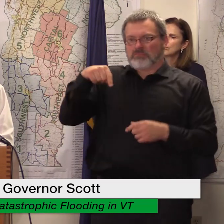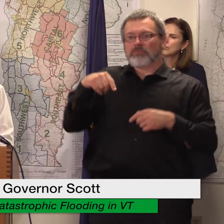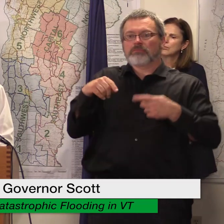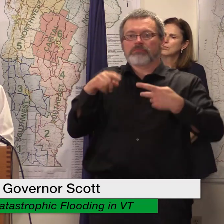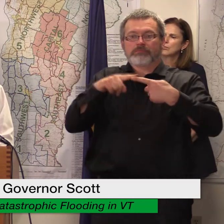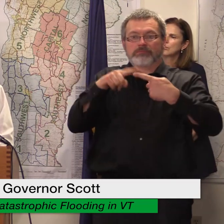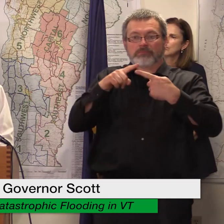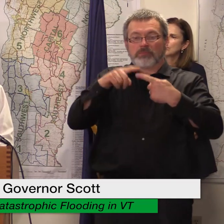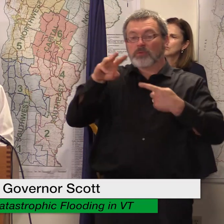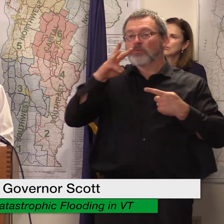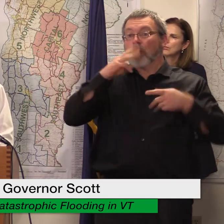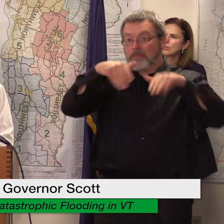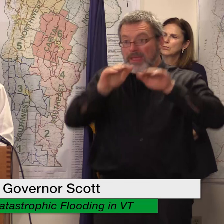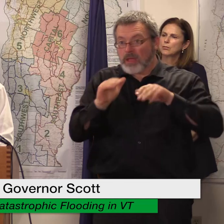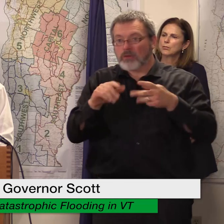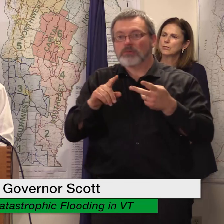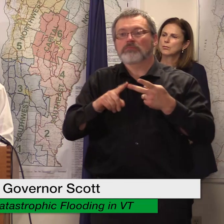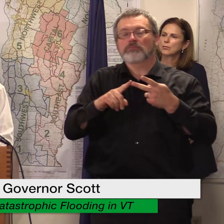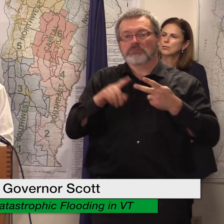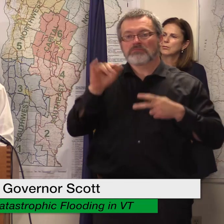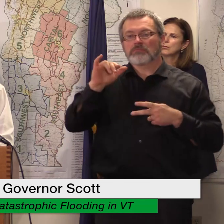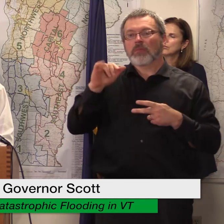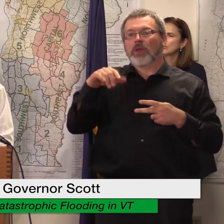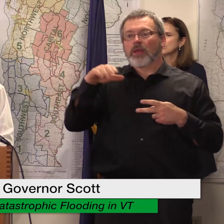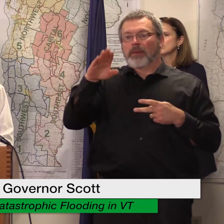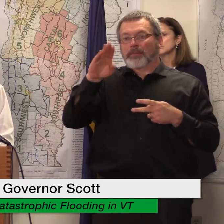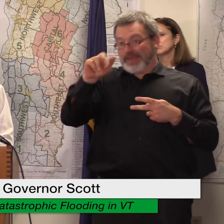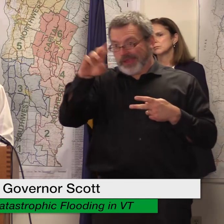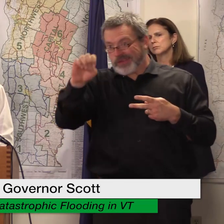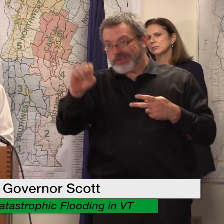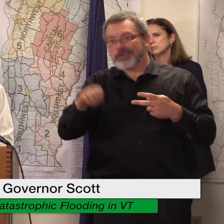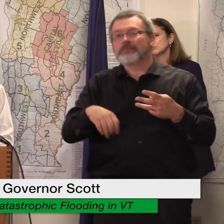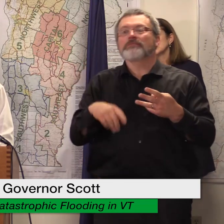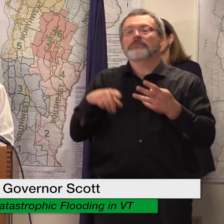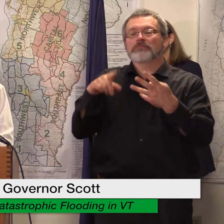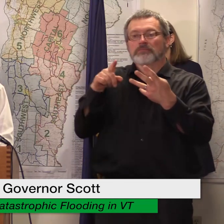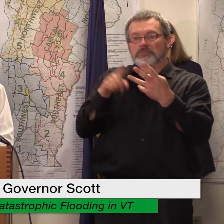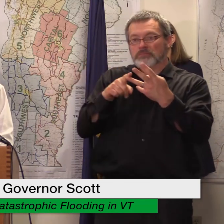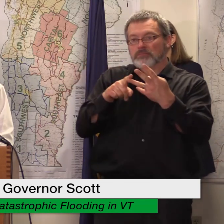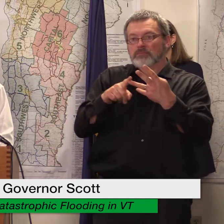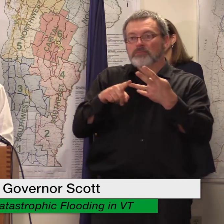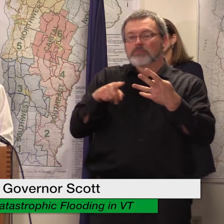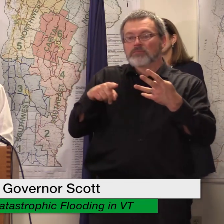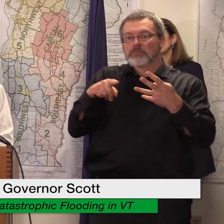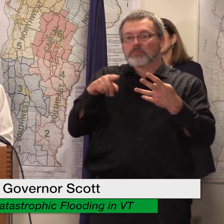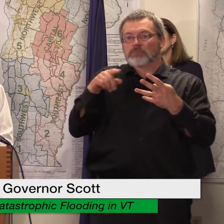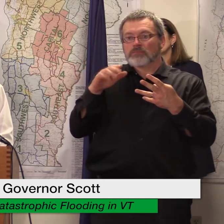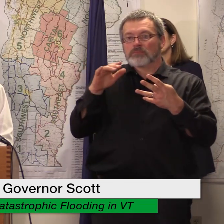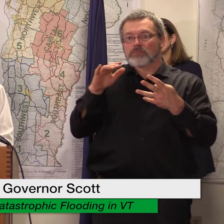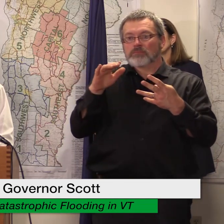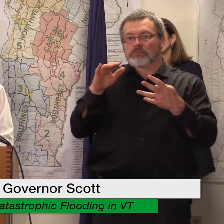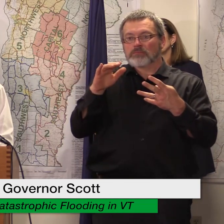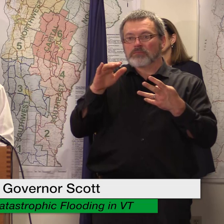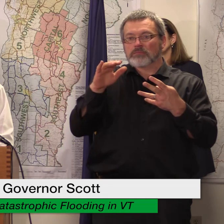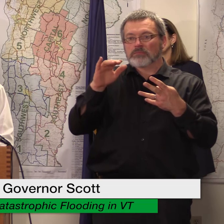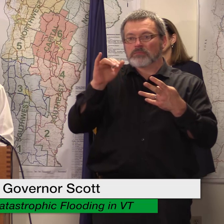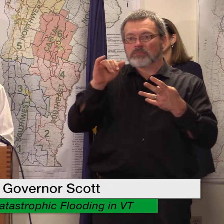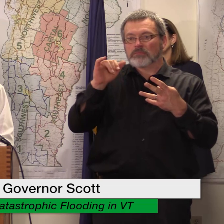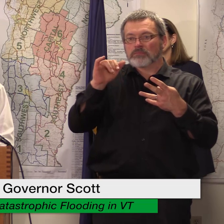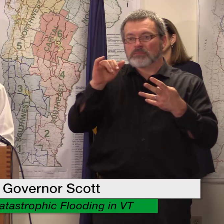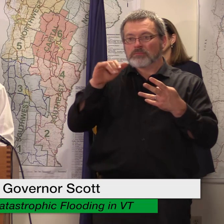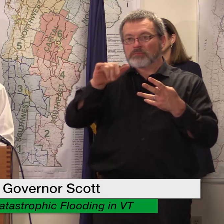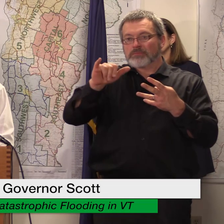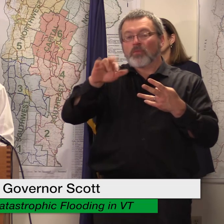waterbury at the armory in barry at the auditorium at 88 merchant row in rutland